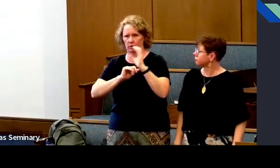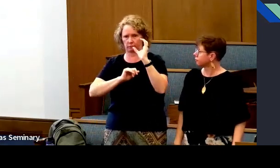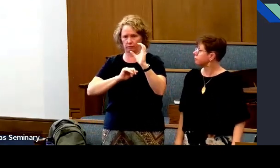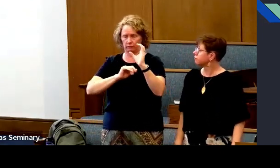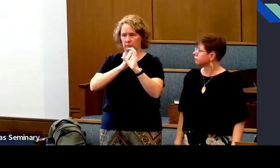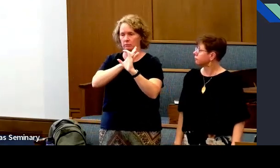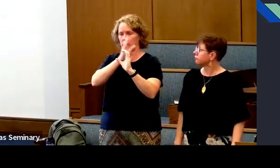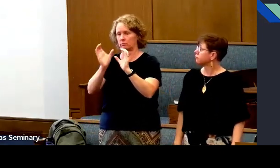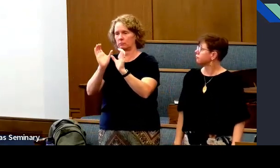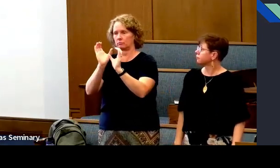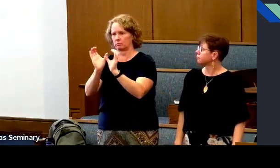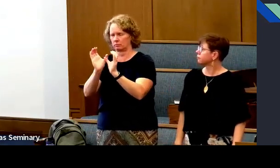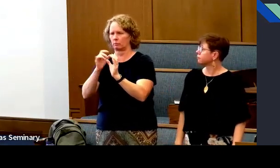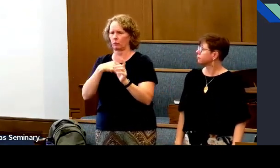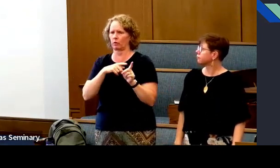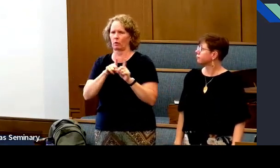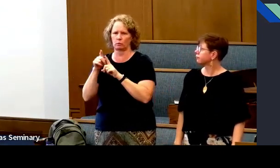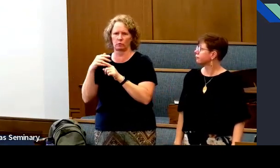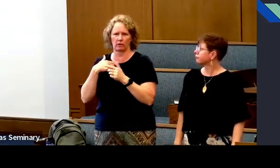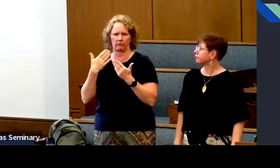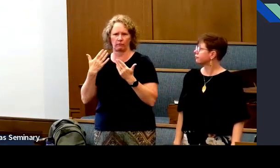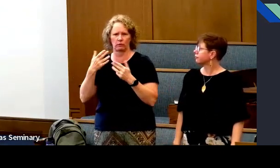That administers the church.